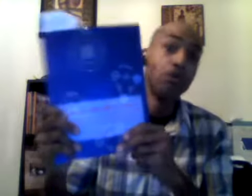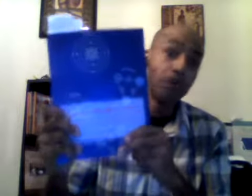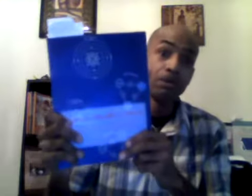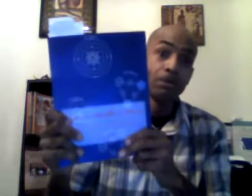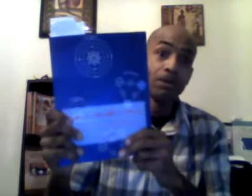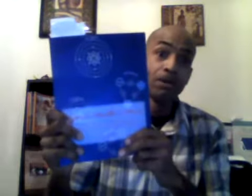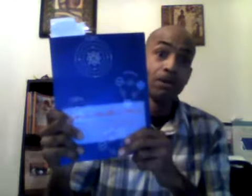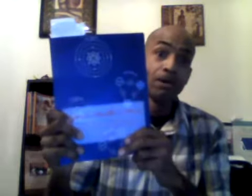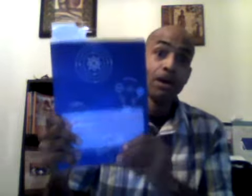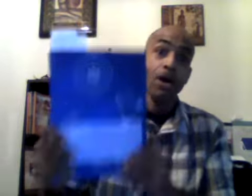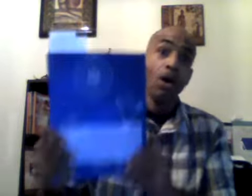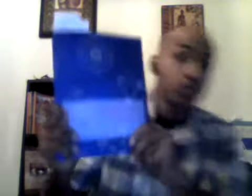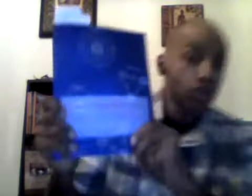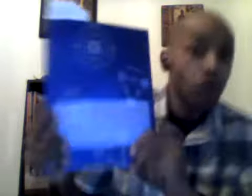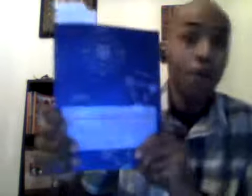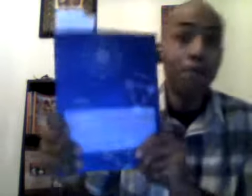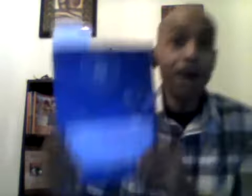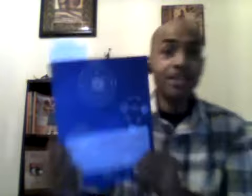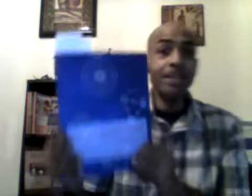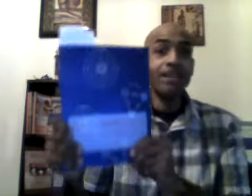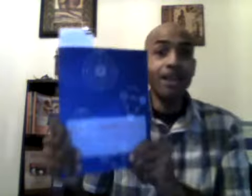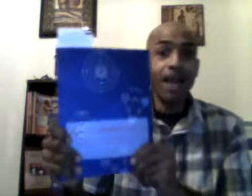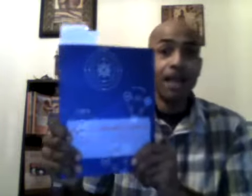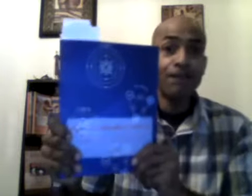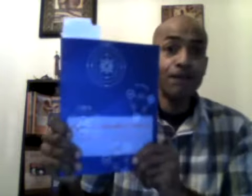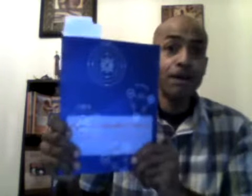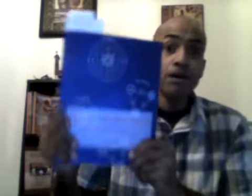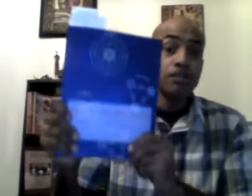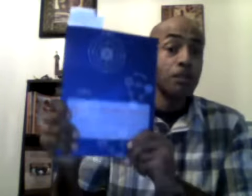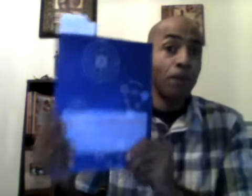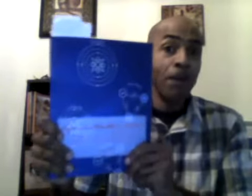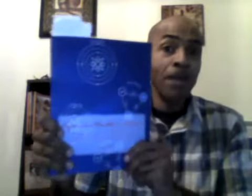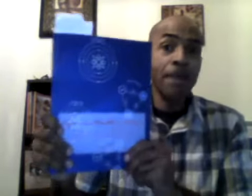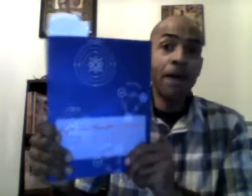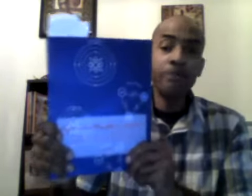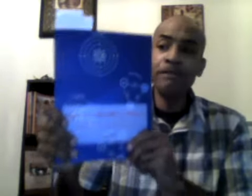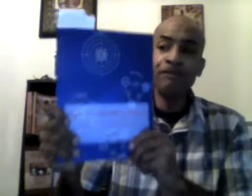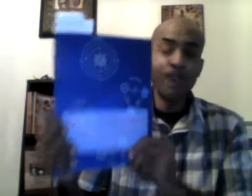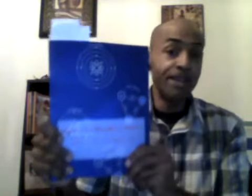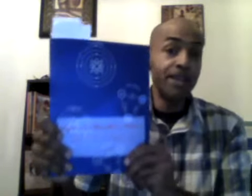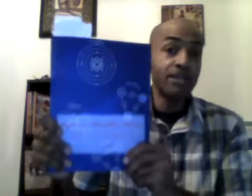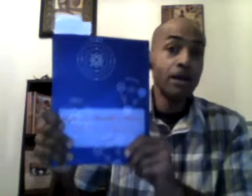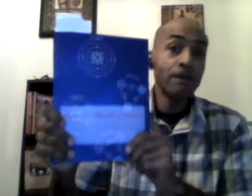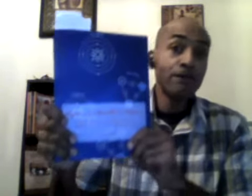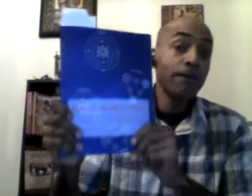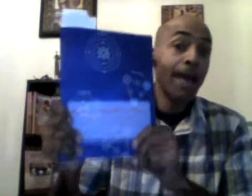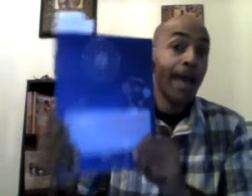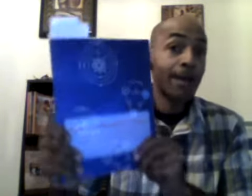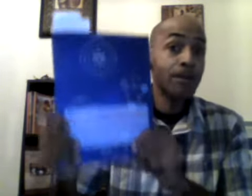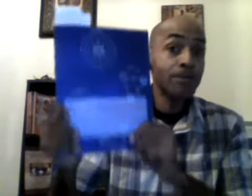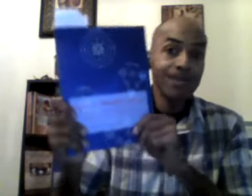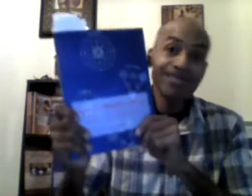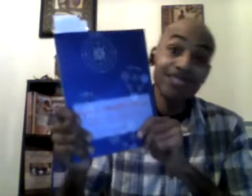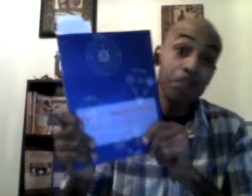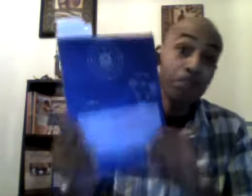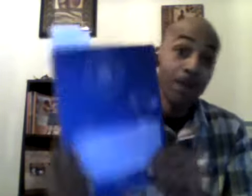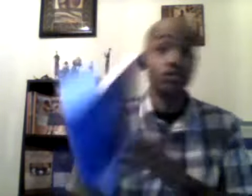to abundant life supreme health and fitness from atoms to muscles